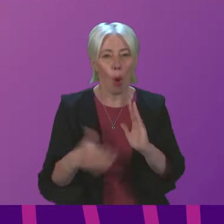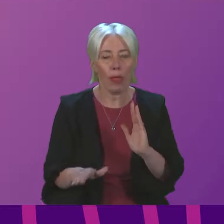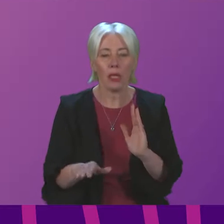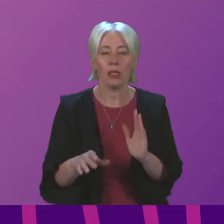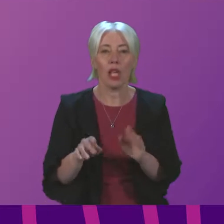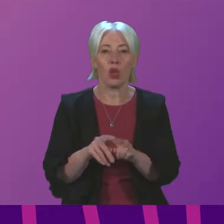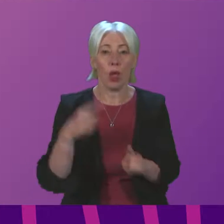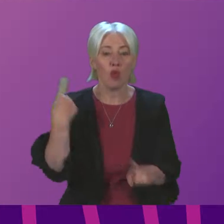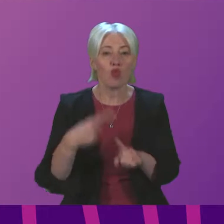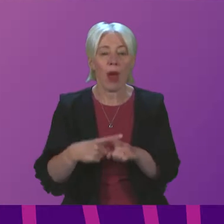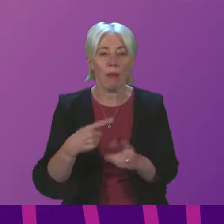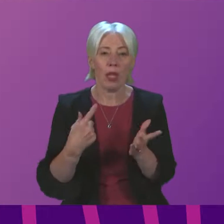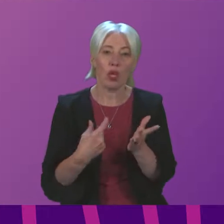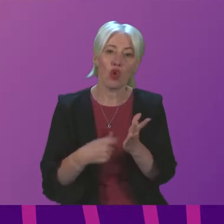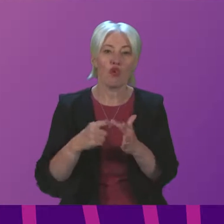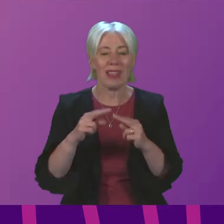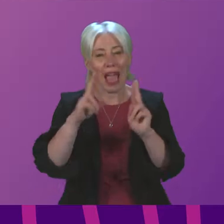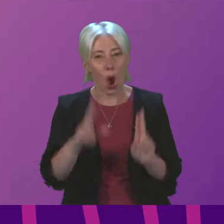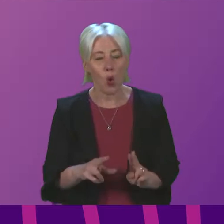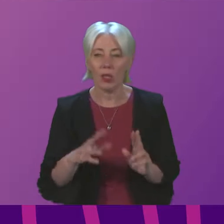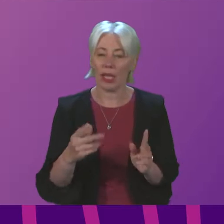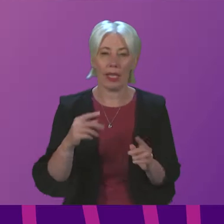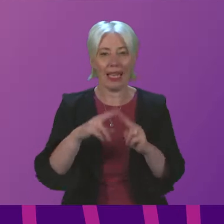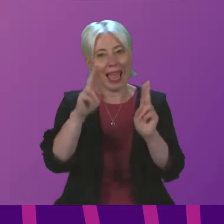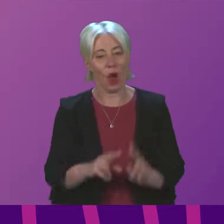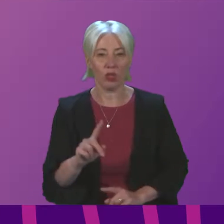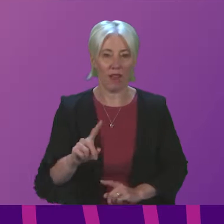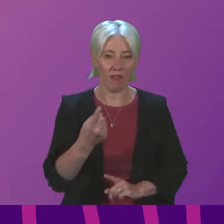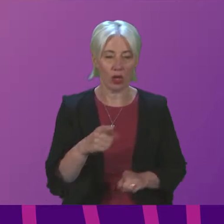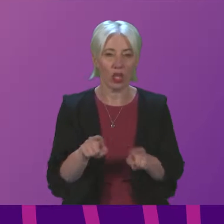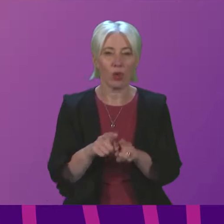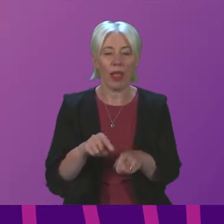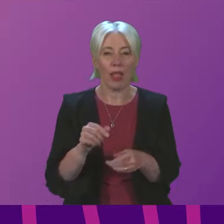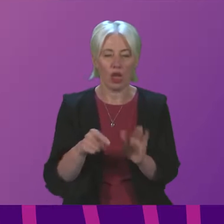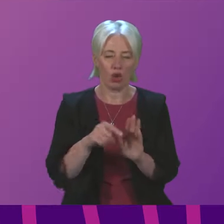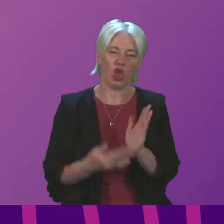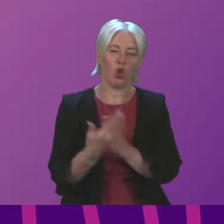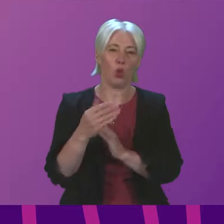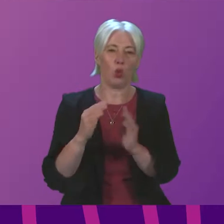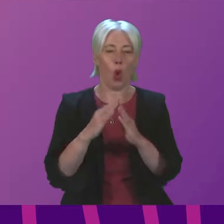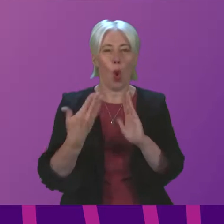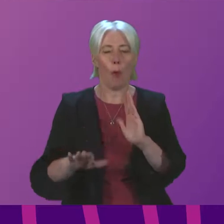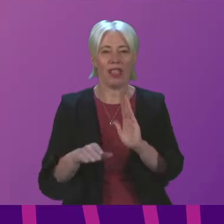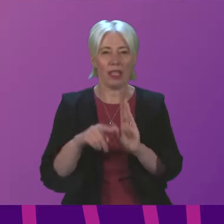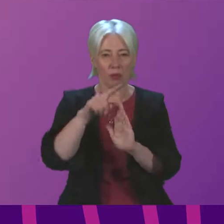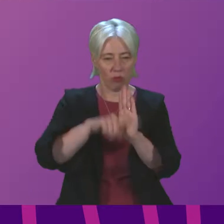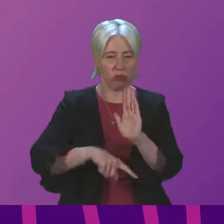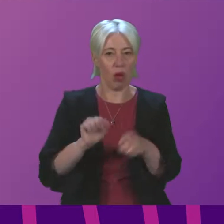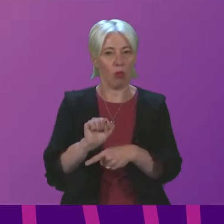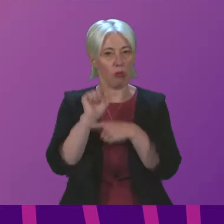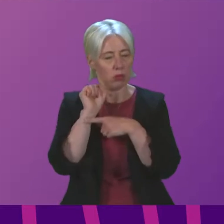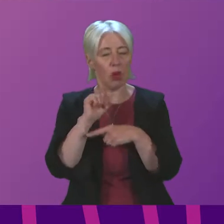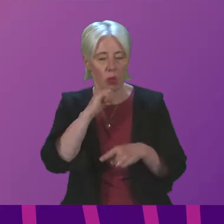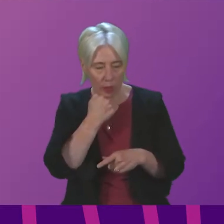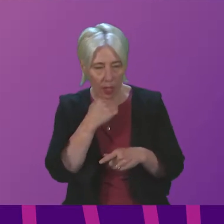for rapid rehousing and Housing First. We have committed to introducing new homelessness prevention legislation, and we are improving cooperation between